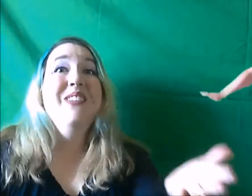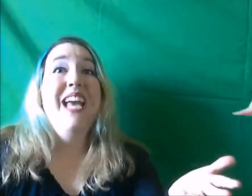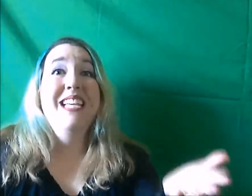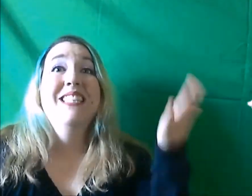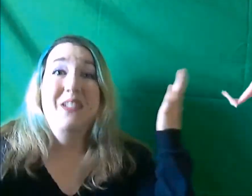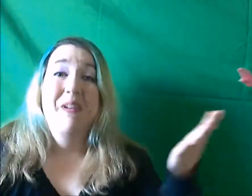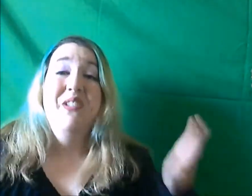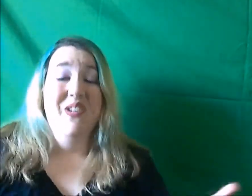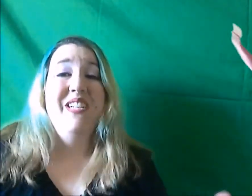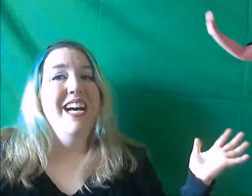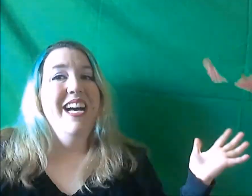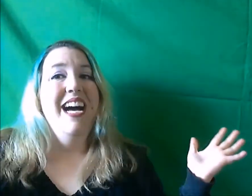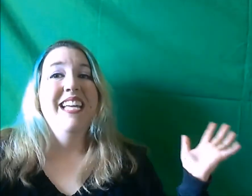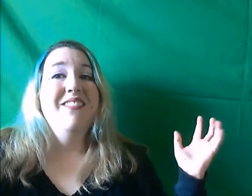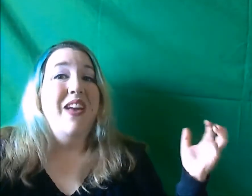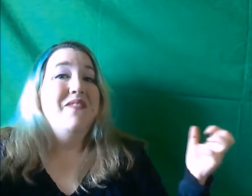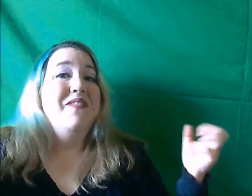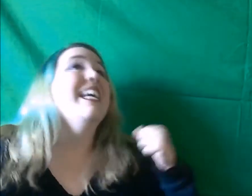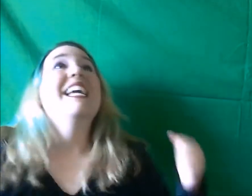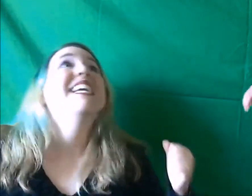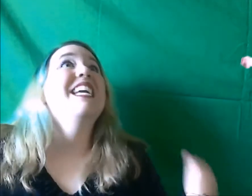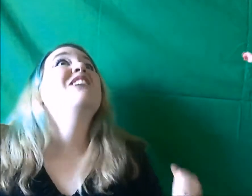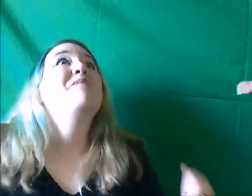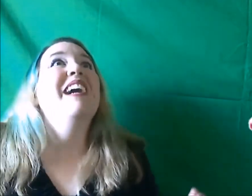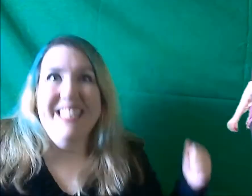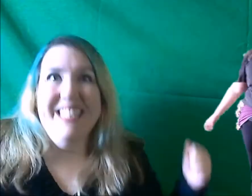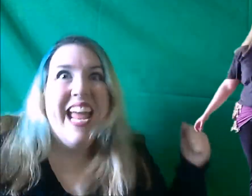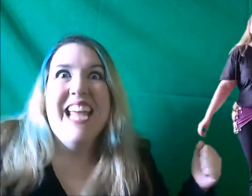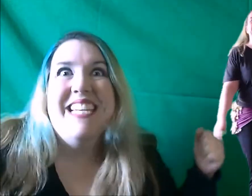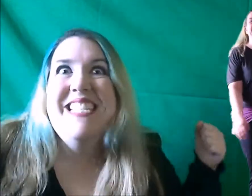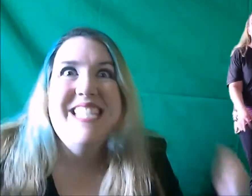in on my journey. I feel like I could kick butt and take names.